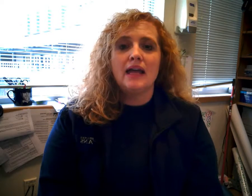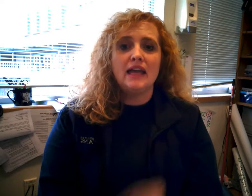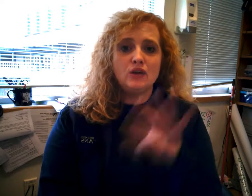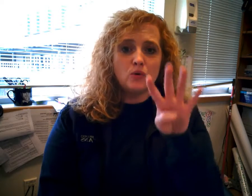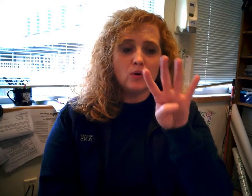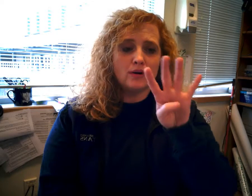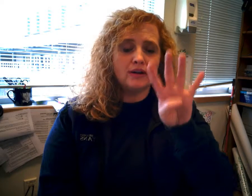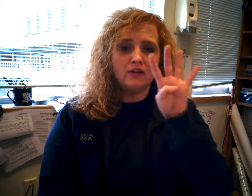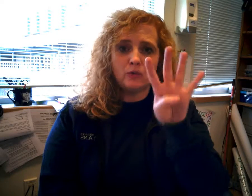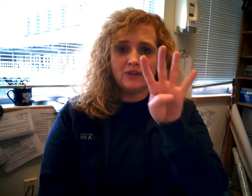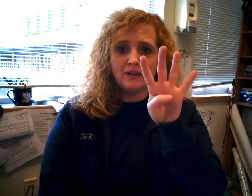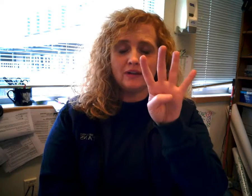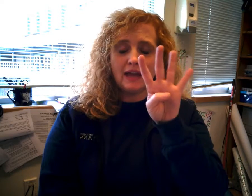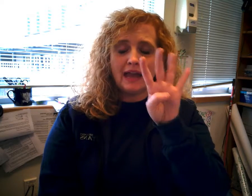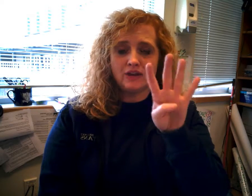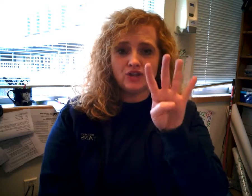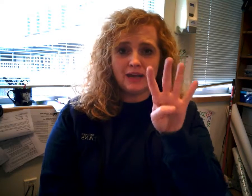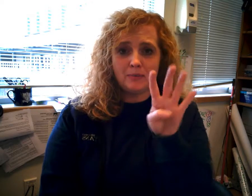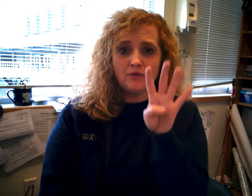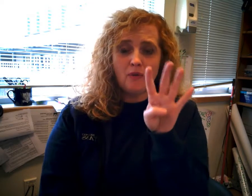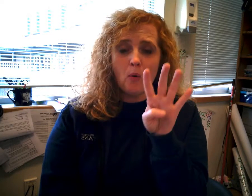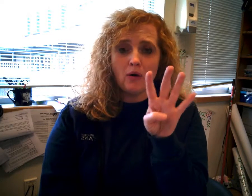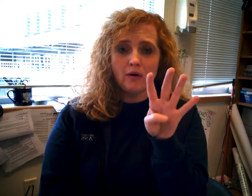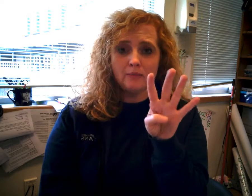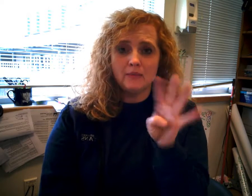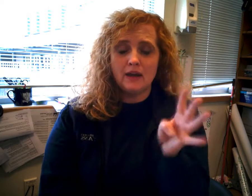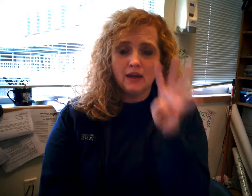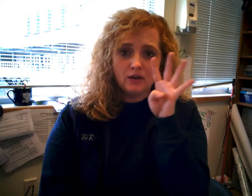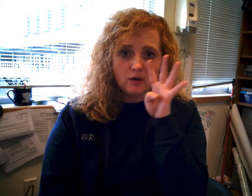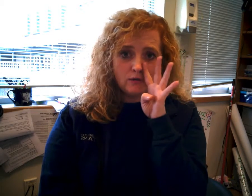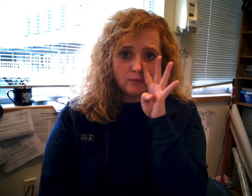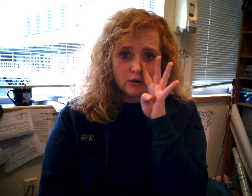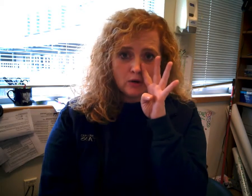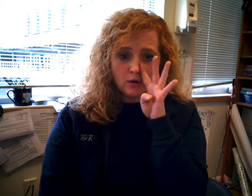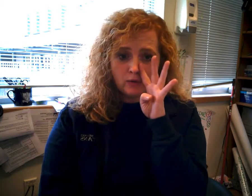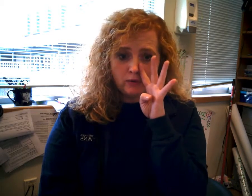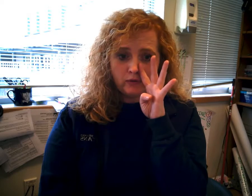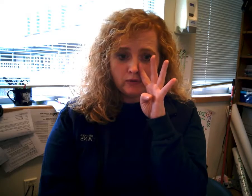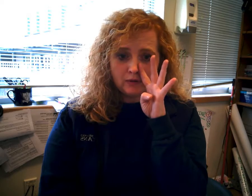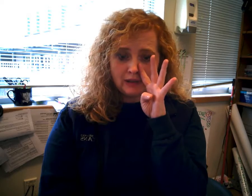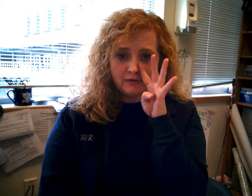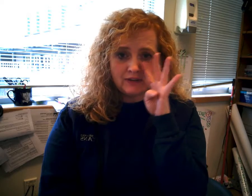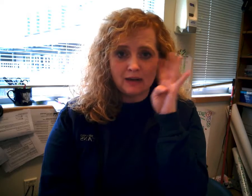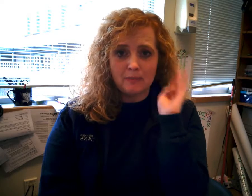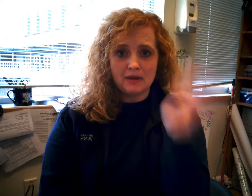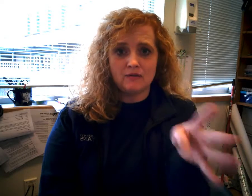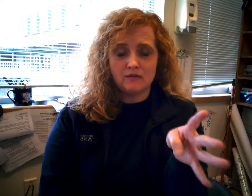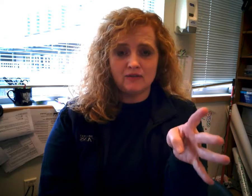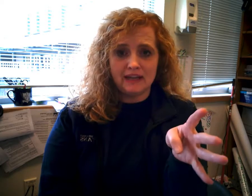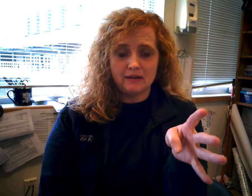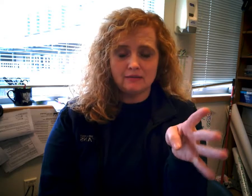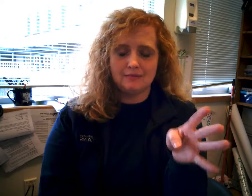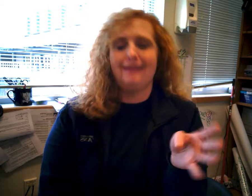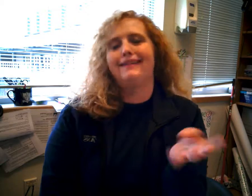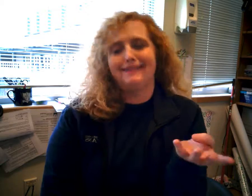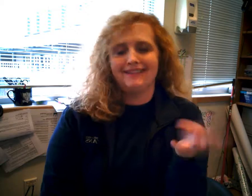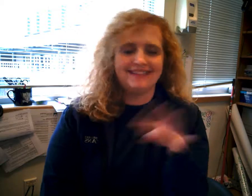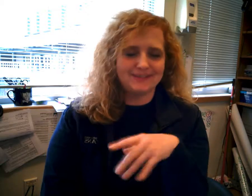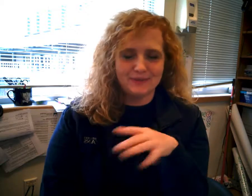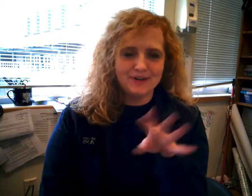Ignore is with a handshake four. And you go from your nose. Lift up and flick. Sounds weird.